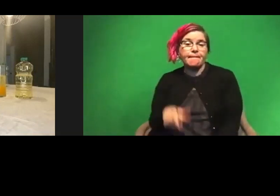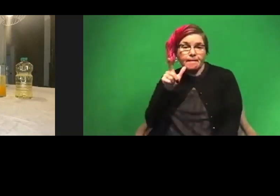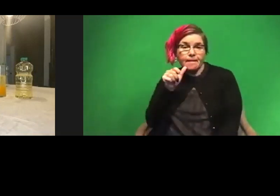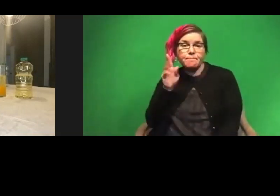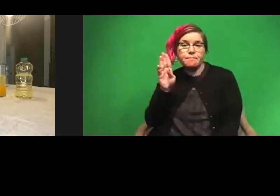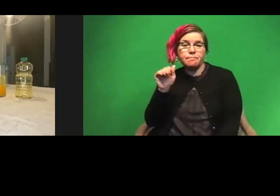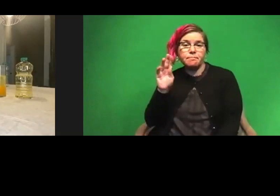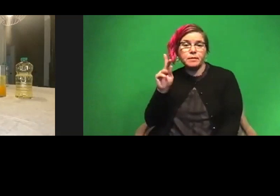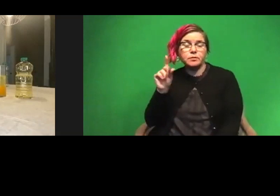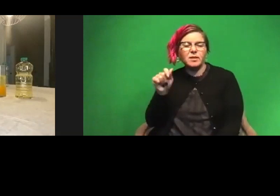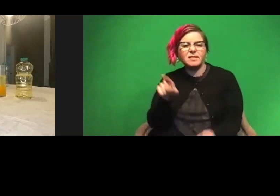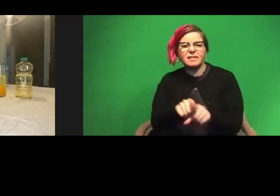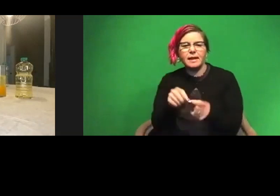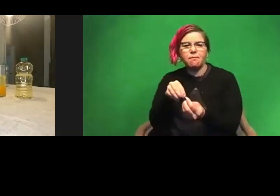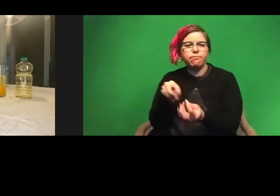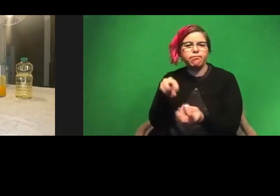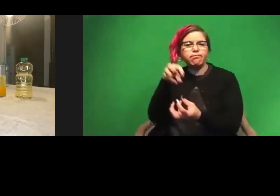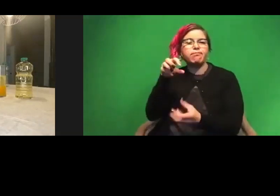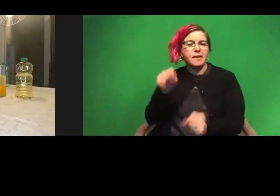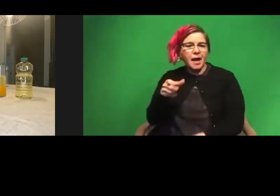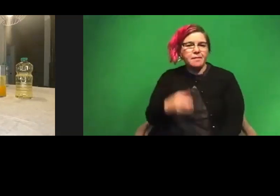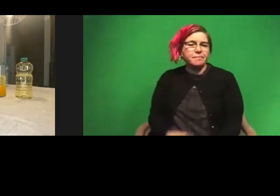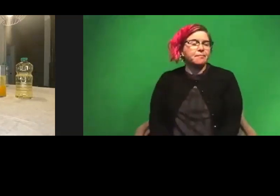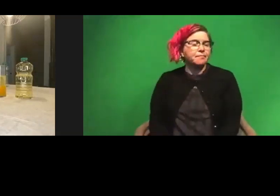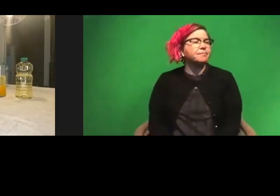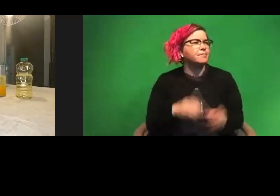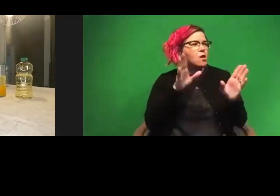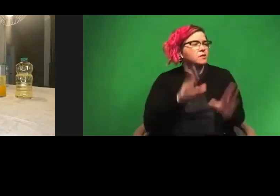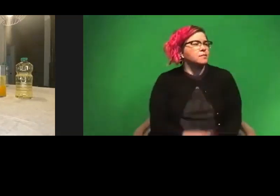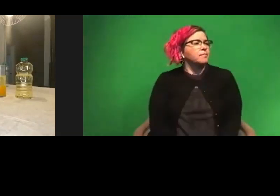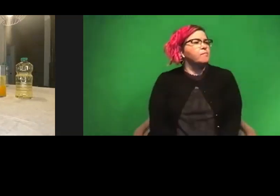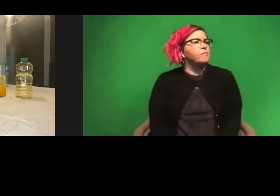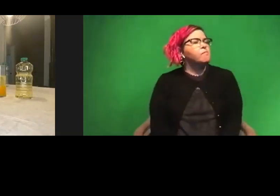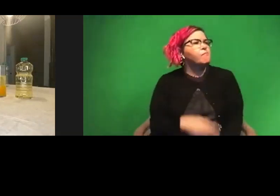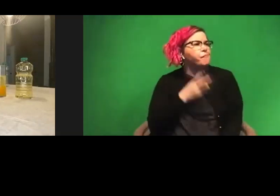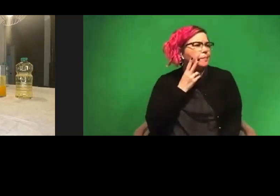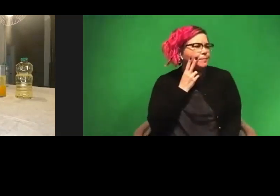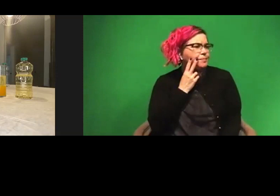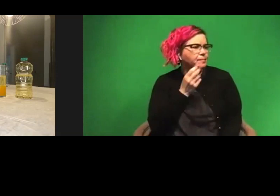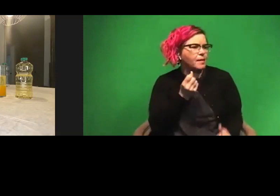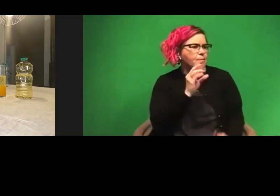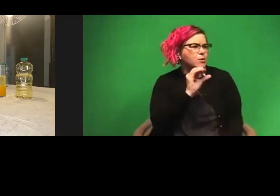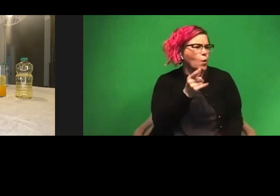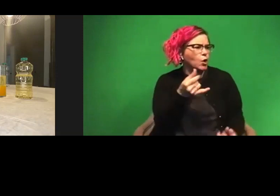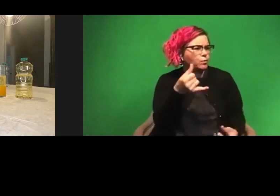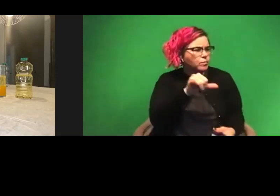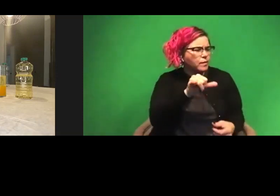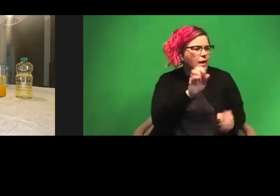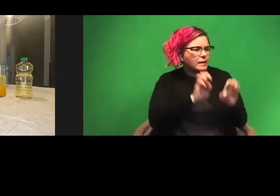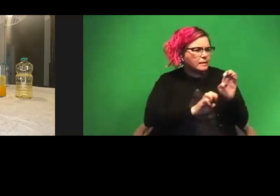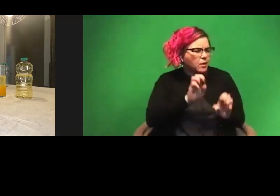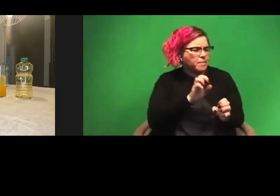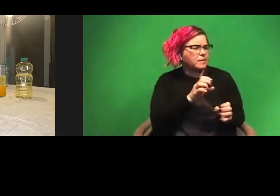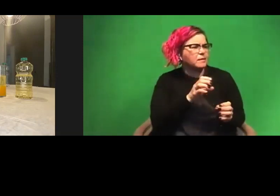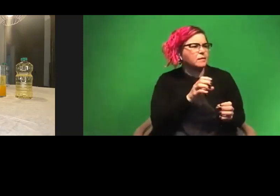that same fizz appeal. Awesome. Um, let's see. How much oil did you put in this experiment? And are there any